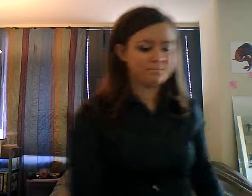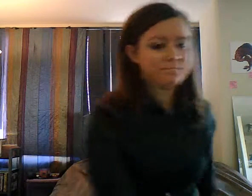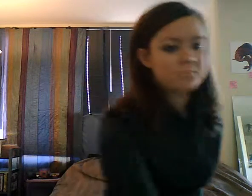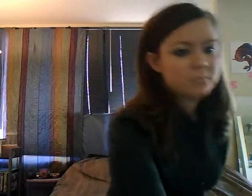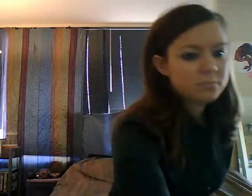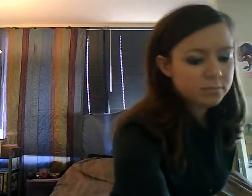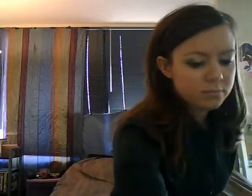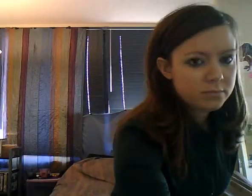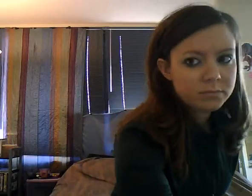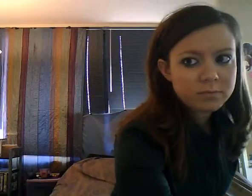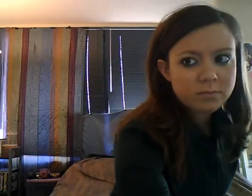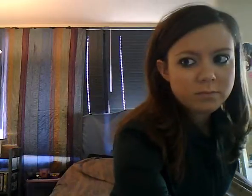Thank